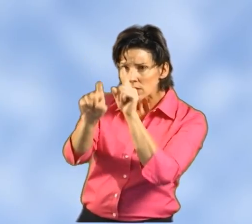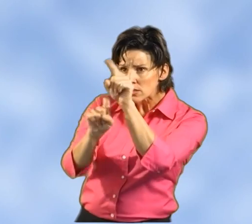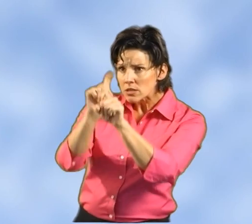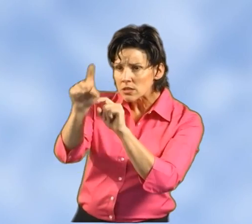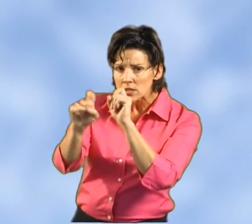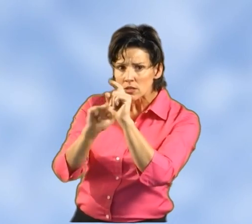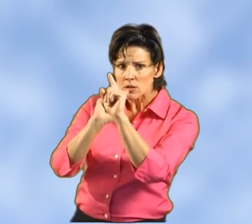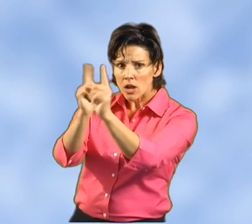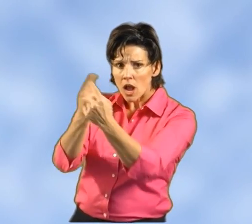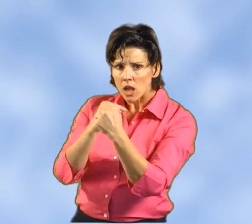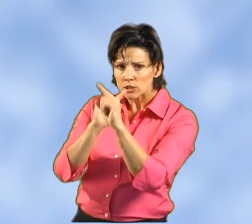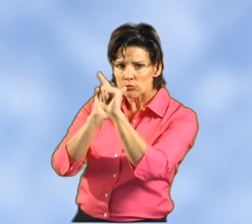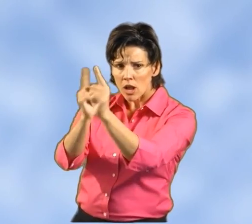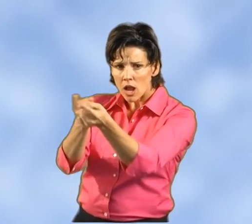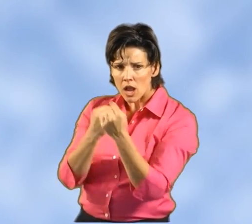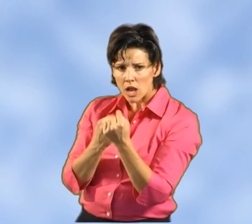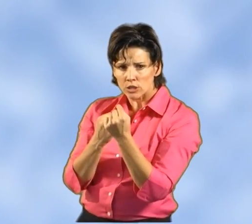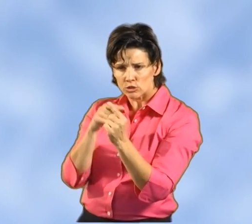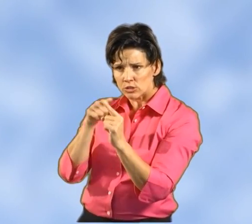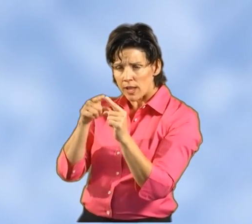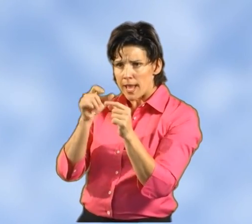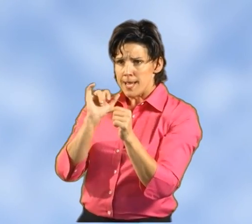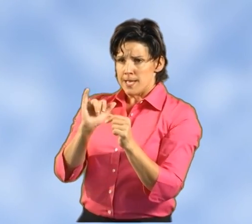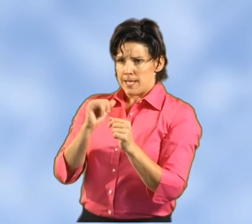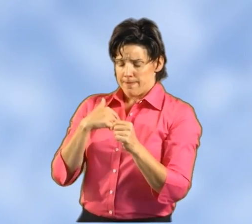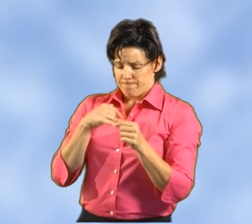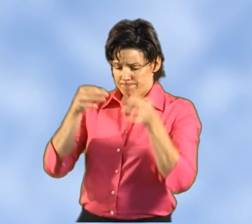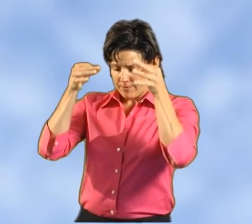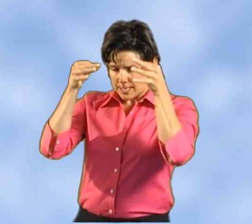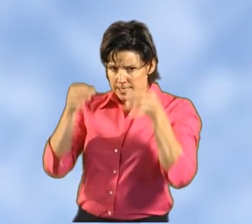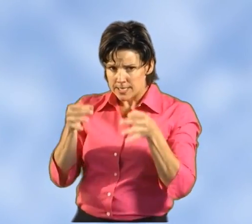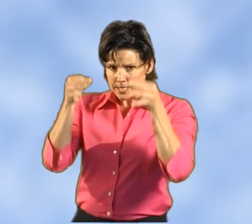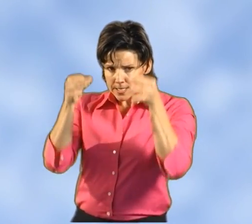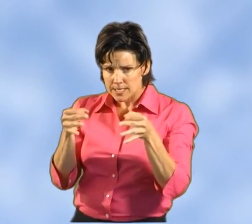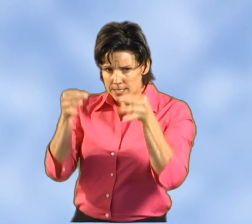information, get questions answered, and make decisions.